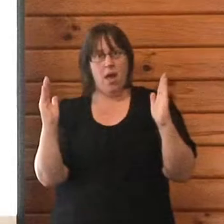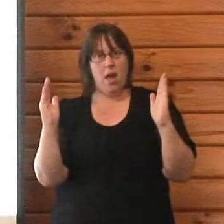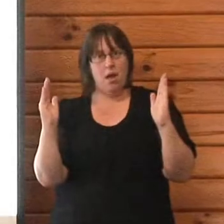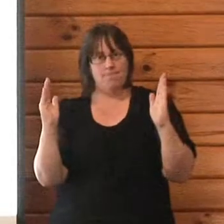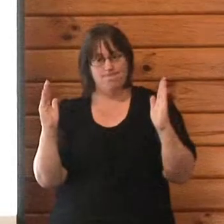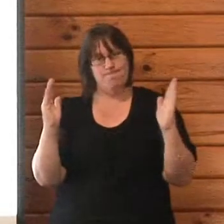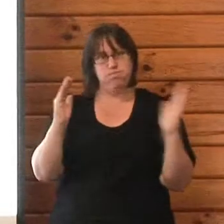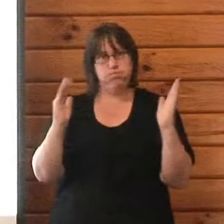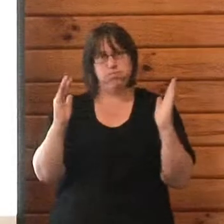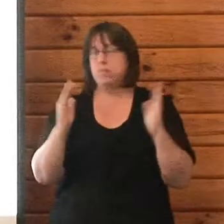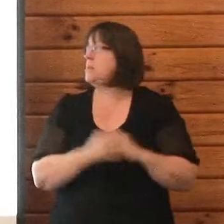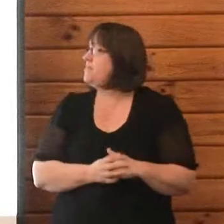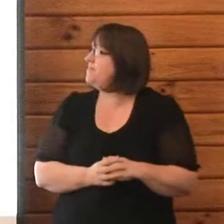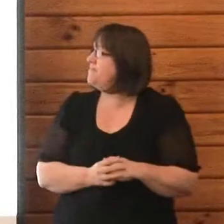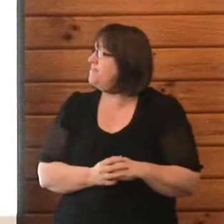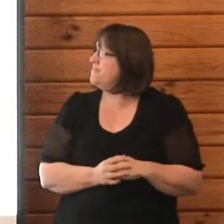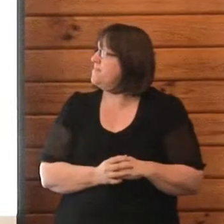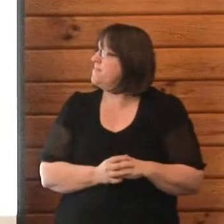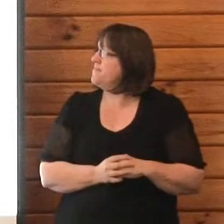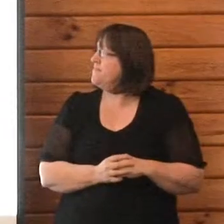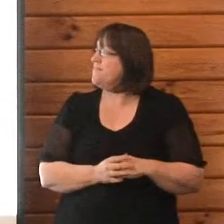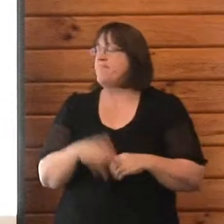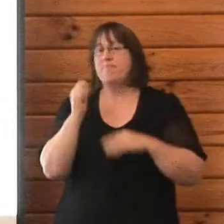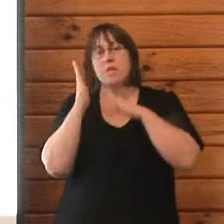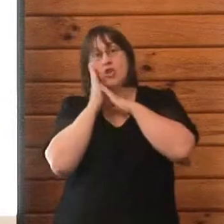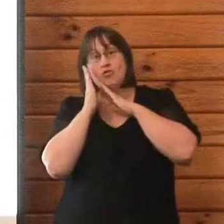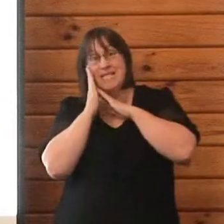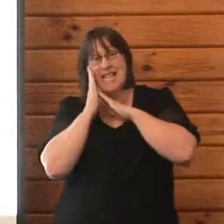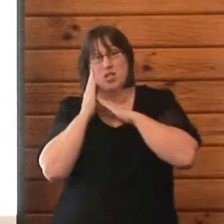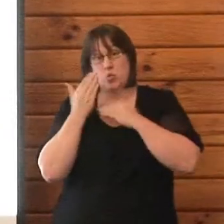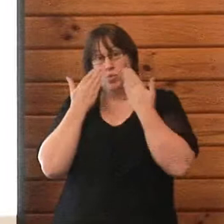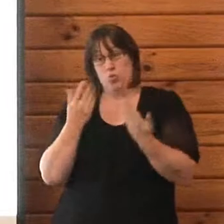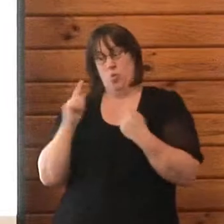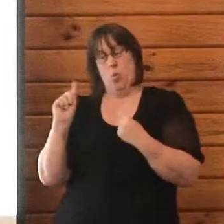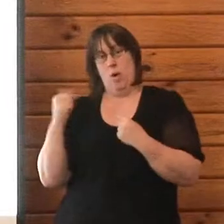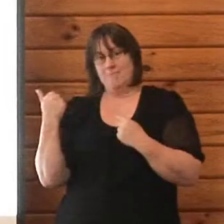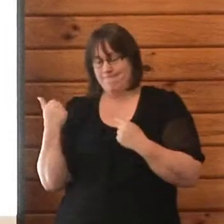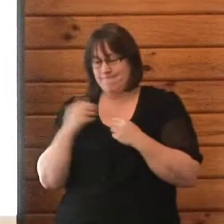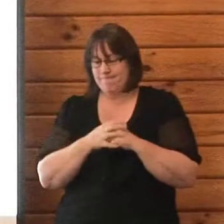The residential damage was unprecedented in the New Zealand landscape.